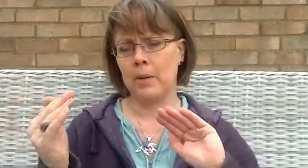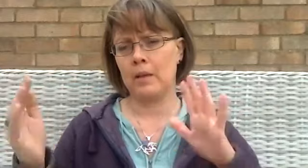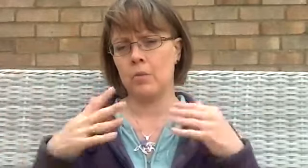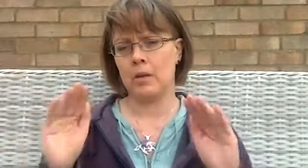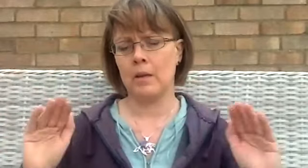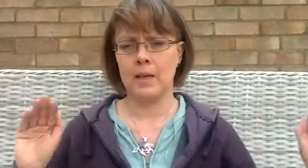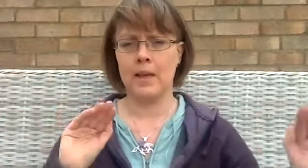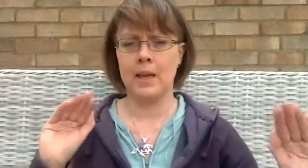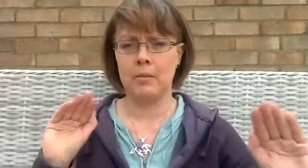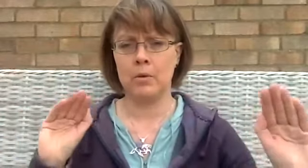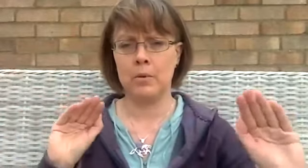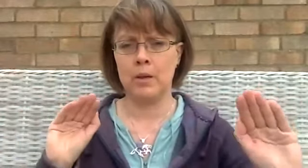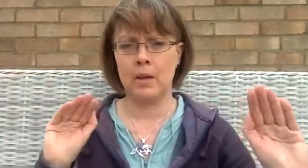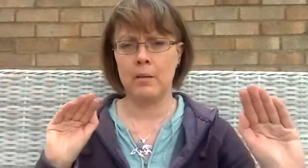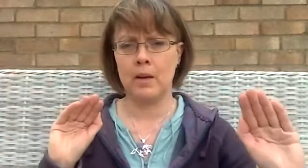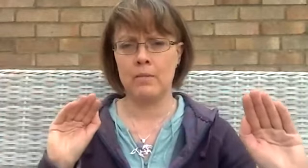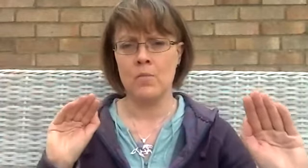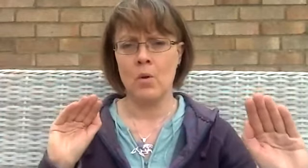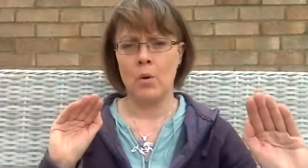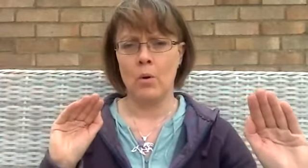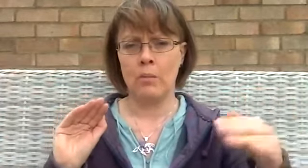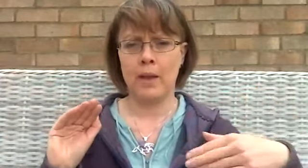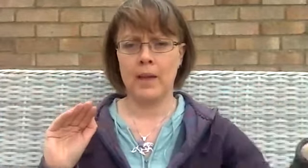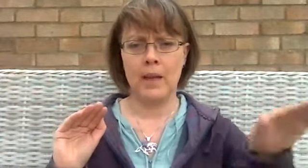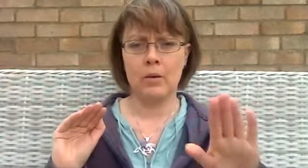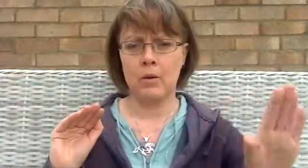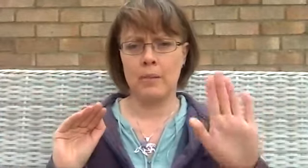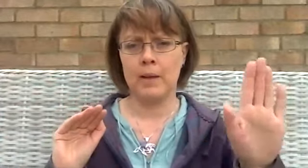capable